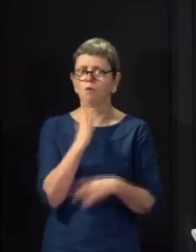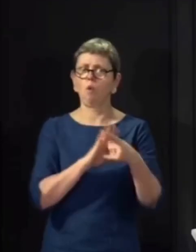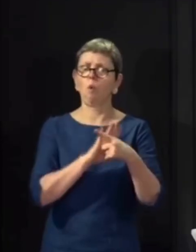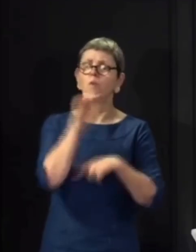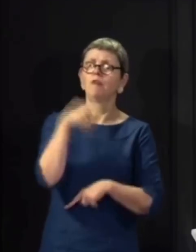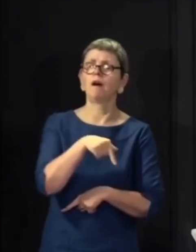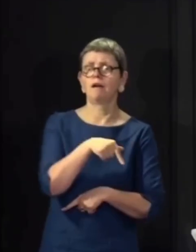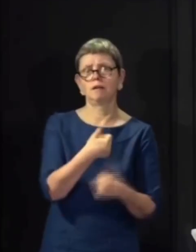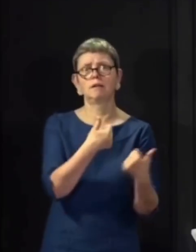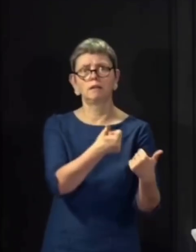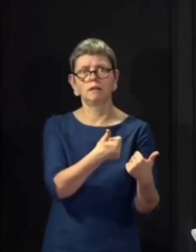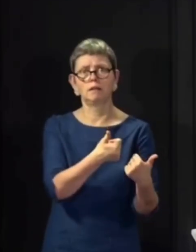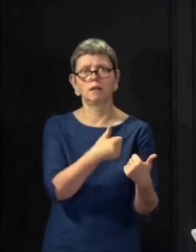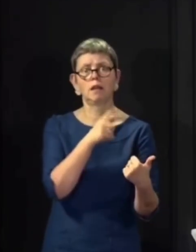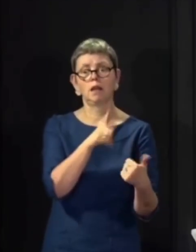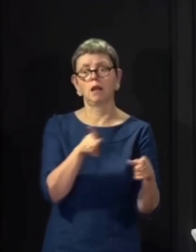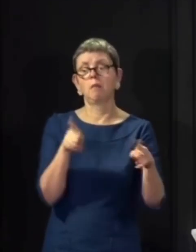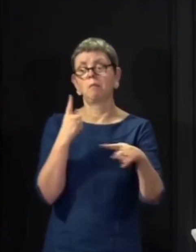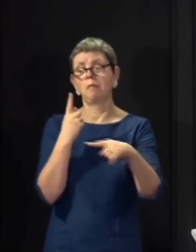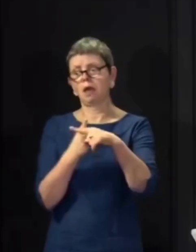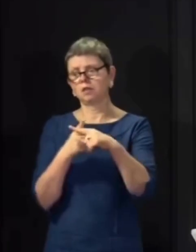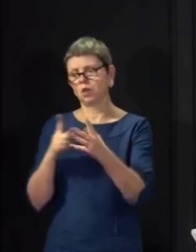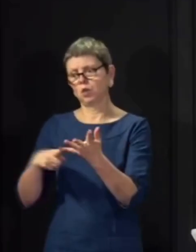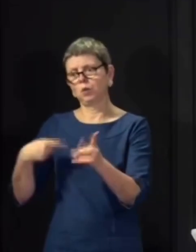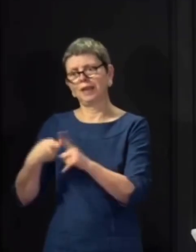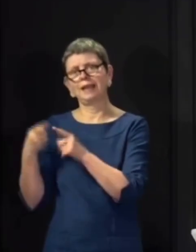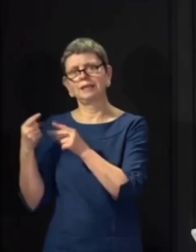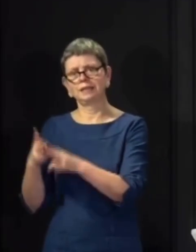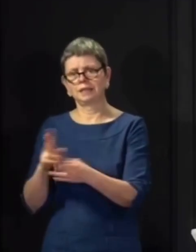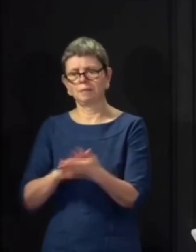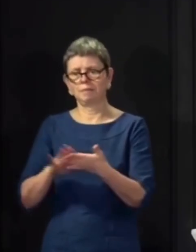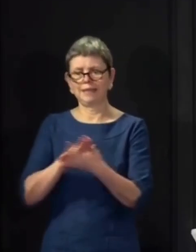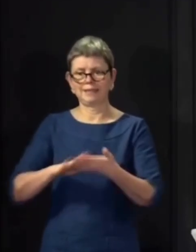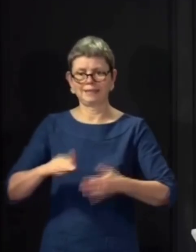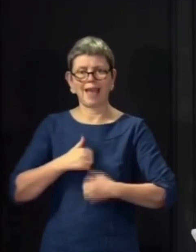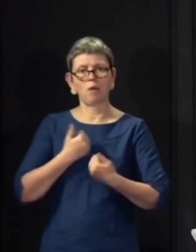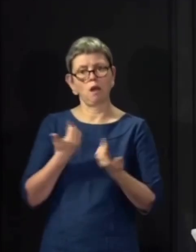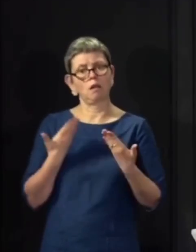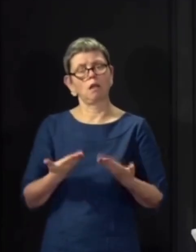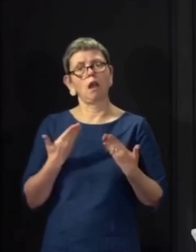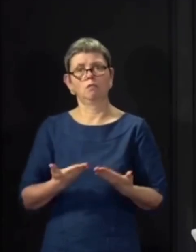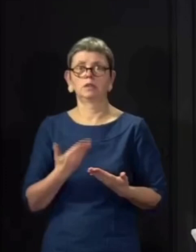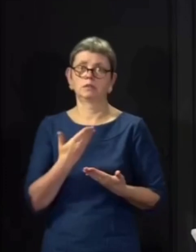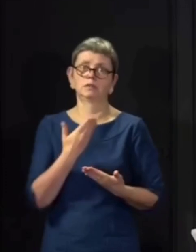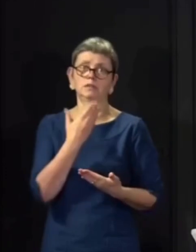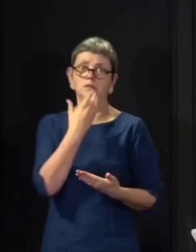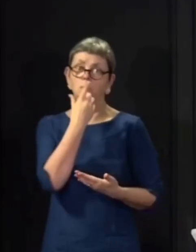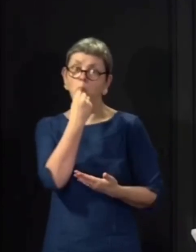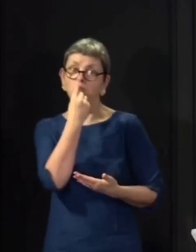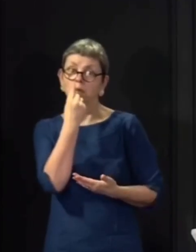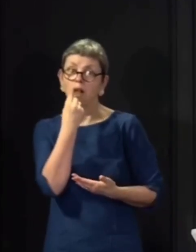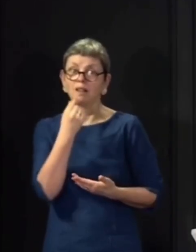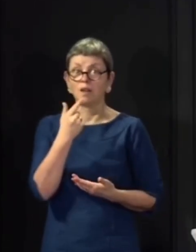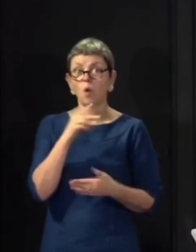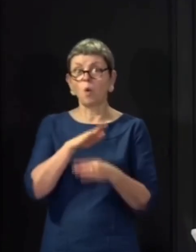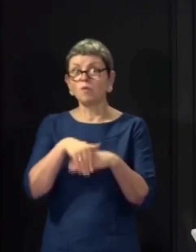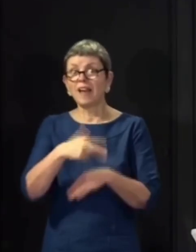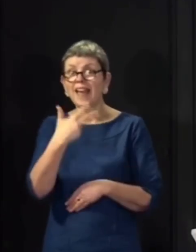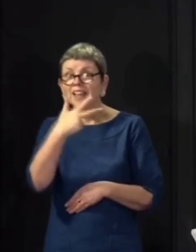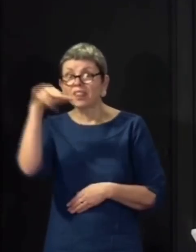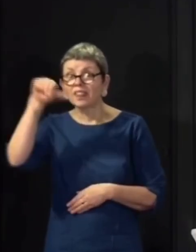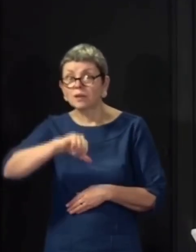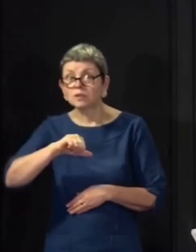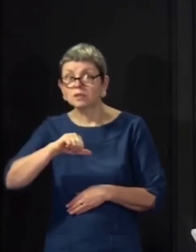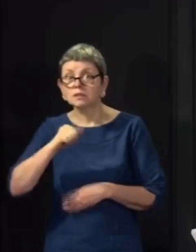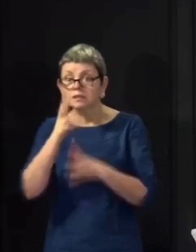How all doing pals? Nicola here. Well, it's heading into the weekend again and I just want to say that not only is it time